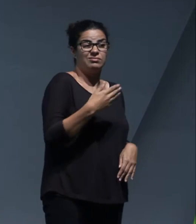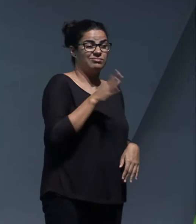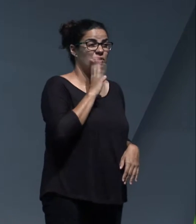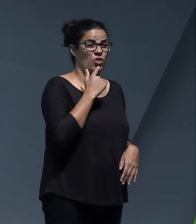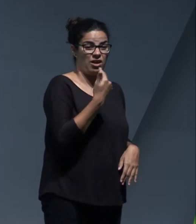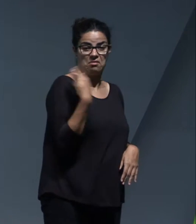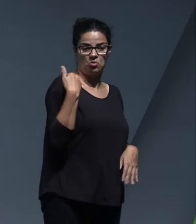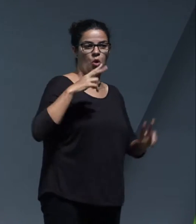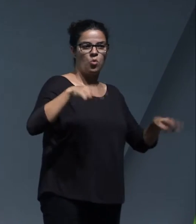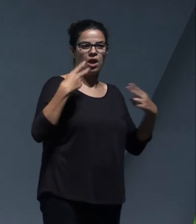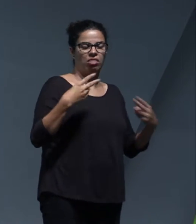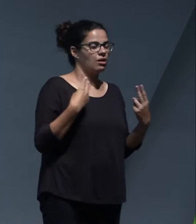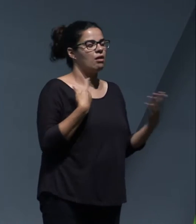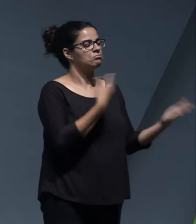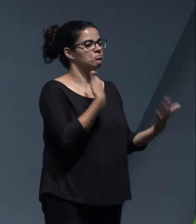other day.